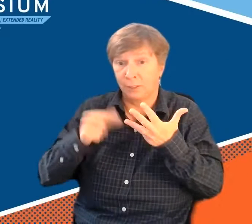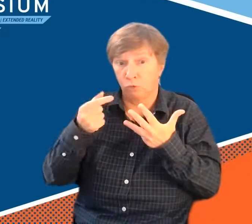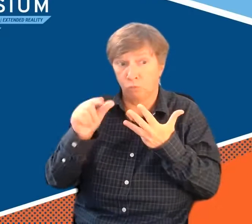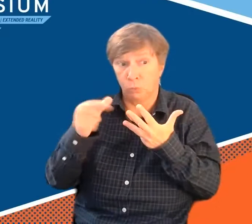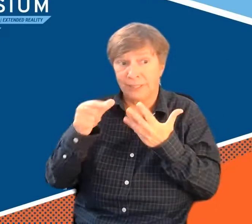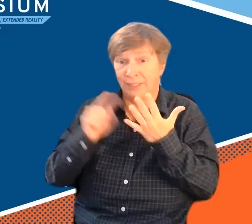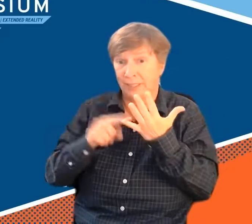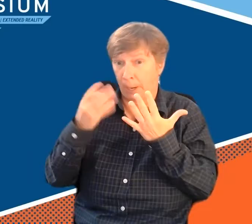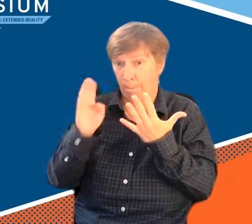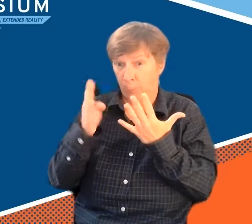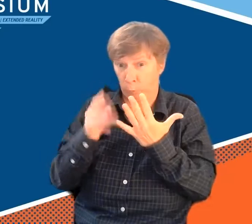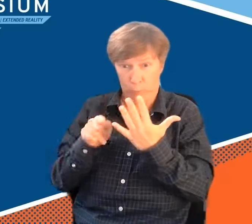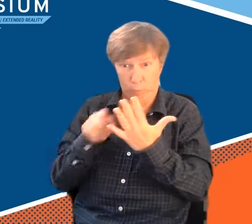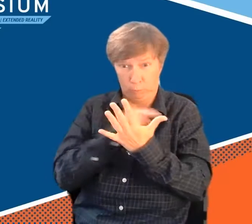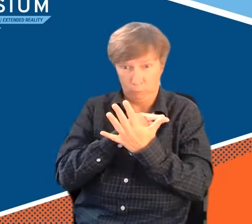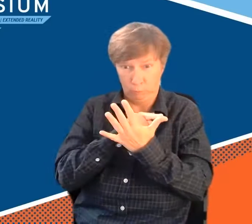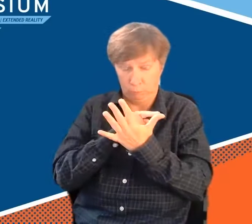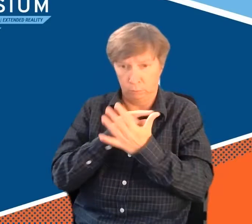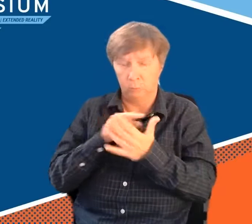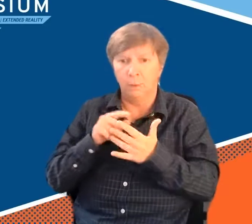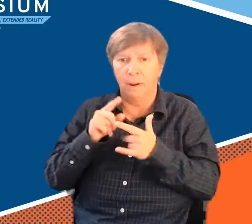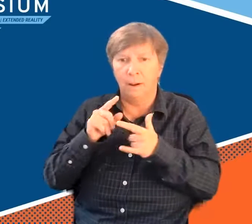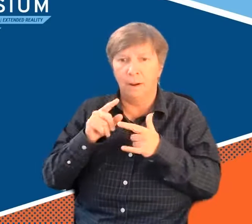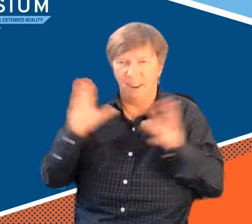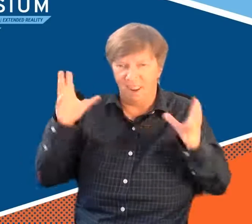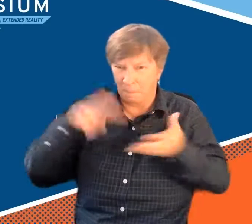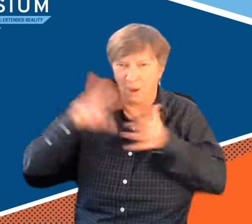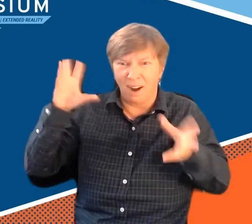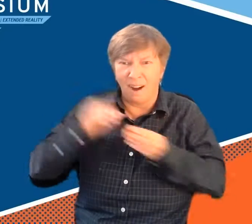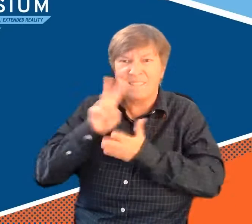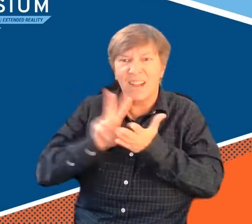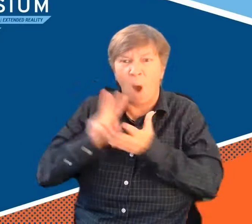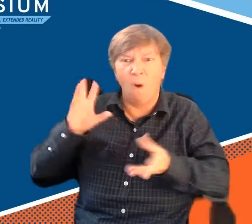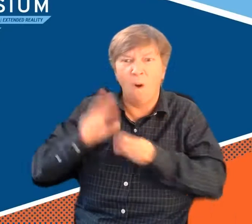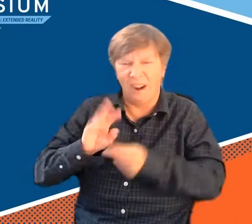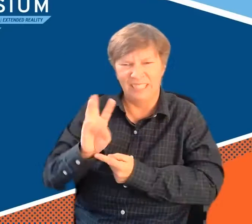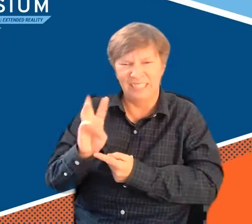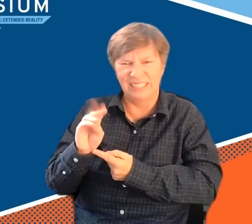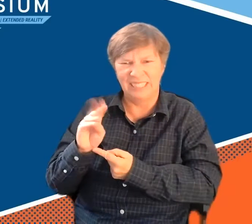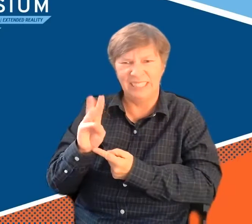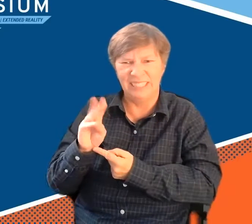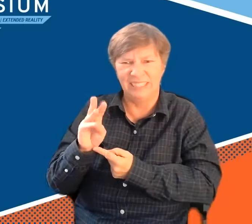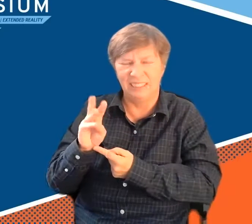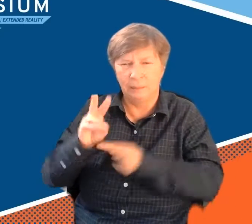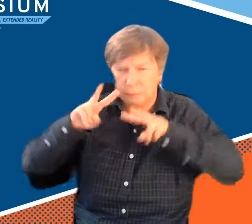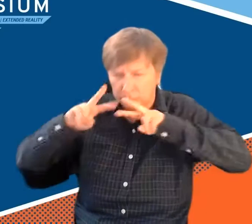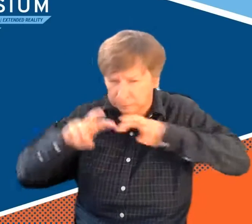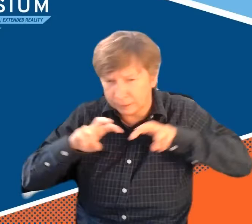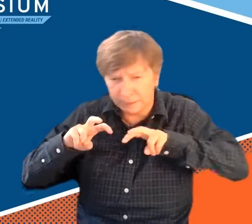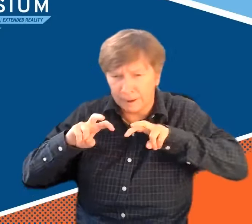black, gray, white, green, and blue. We tested the visibility of all these different iterations.